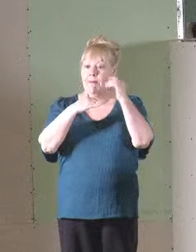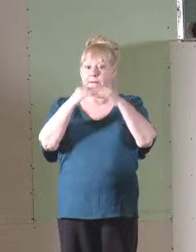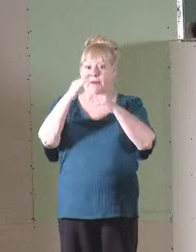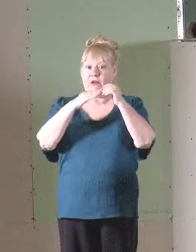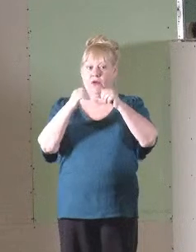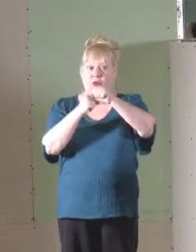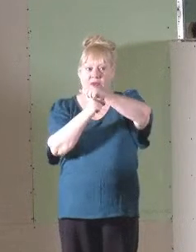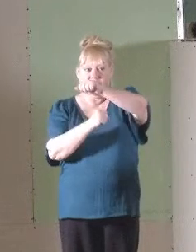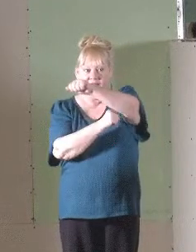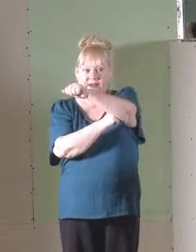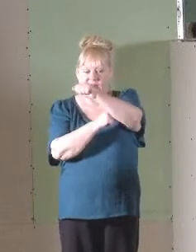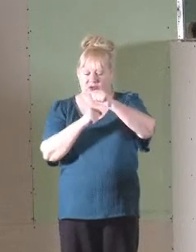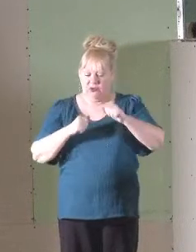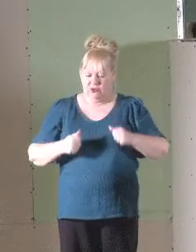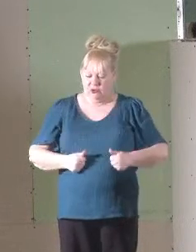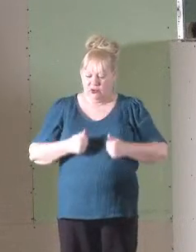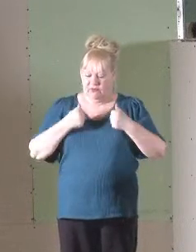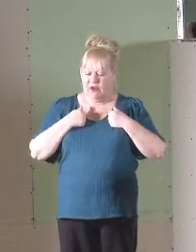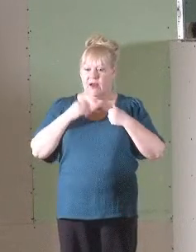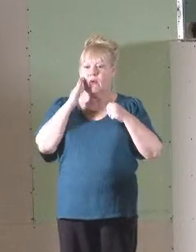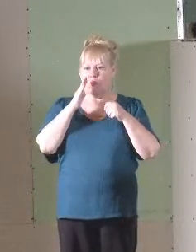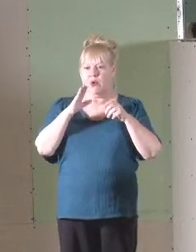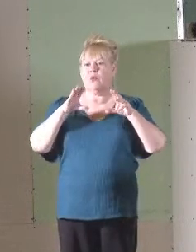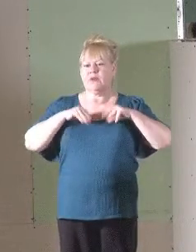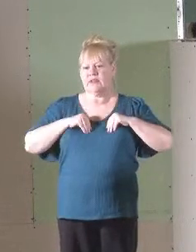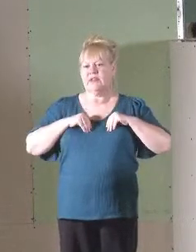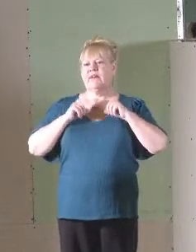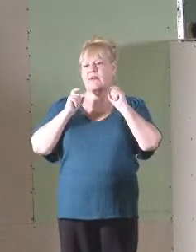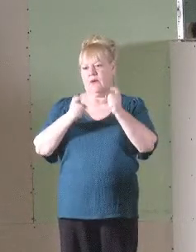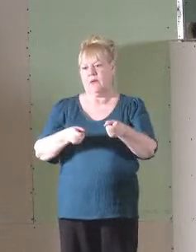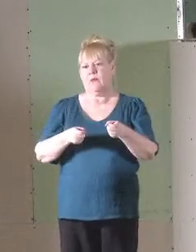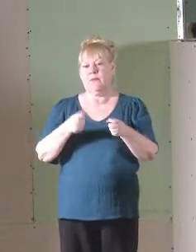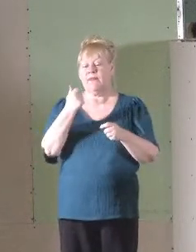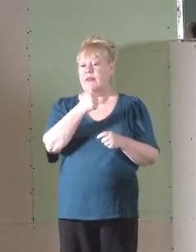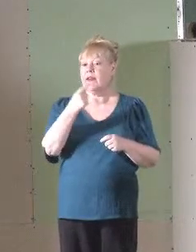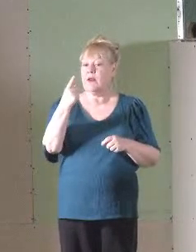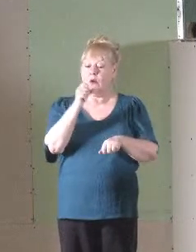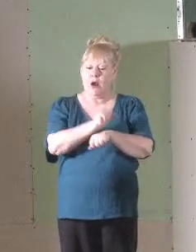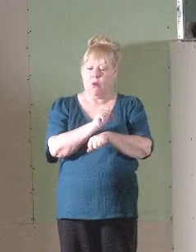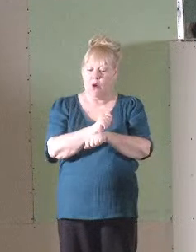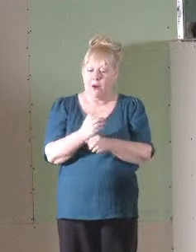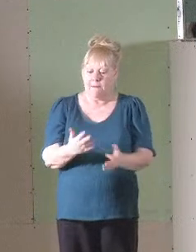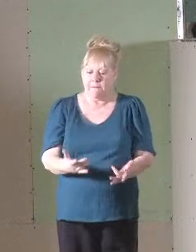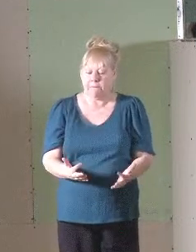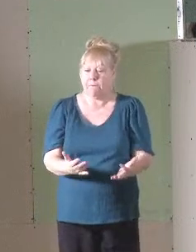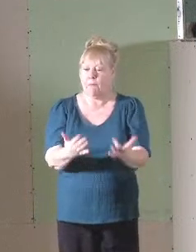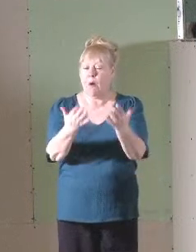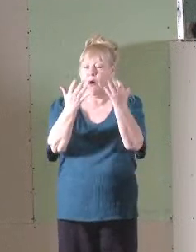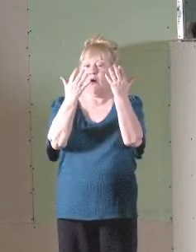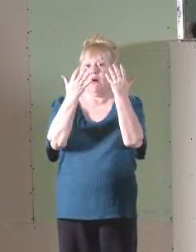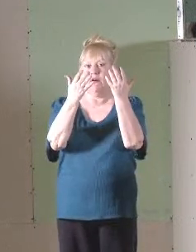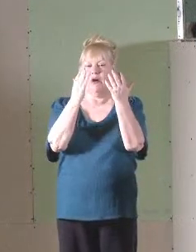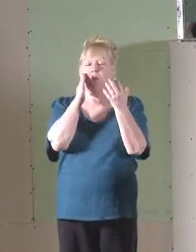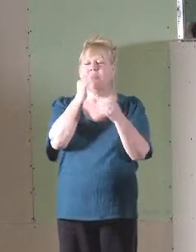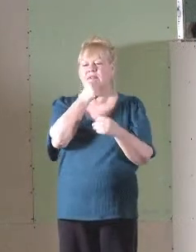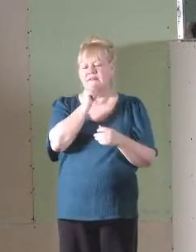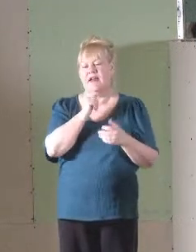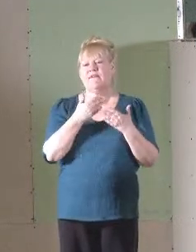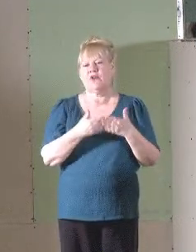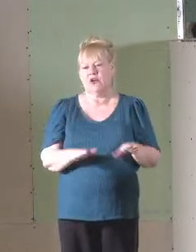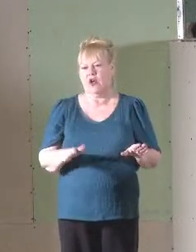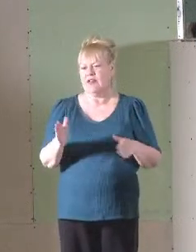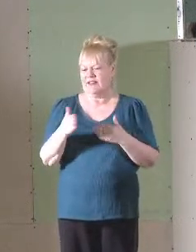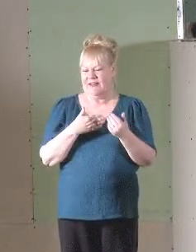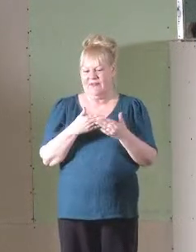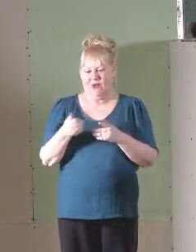foundation survives, he'll receive a reward. If anyone's work is burned up, he will suffer loss, though